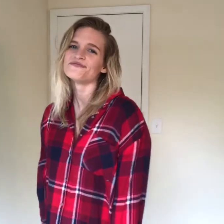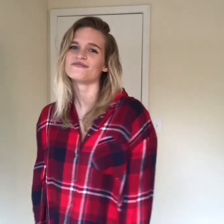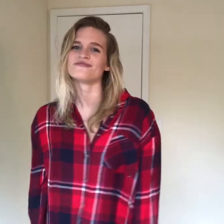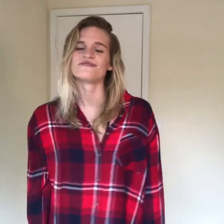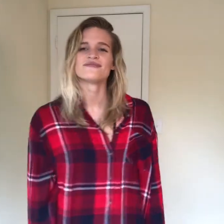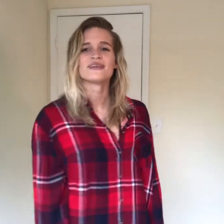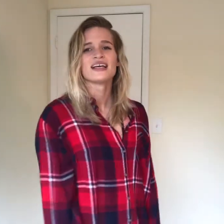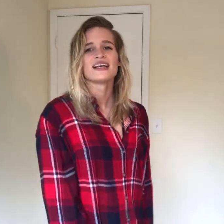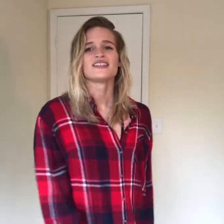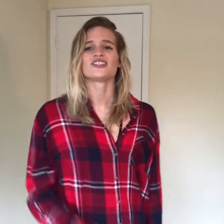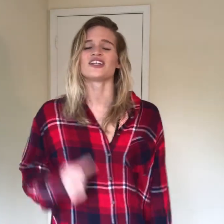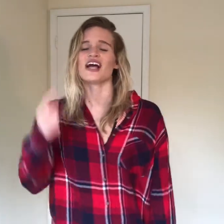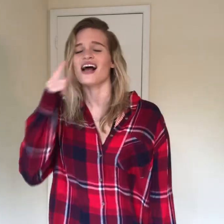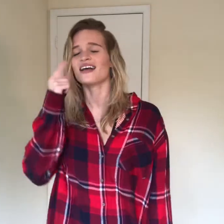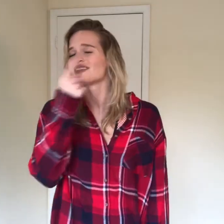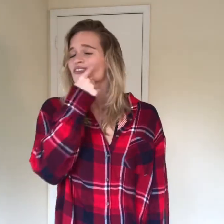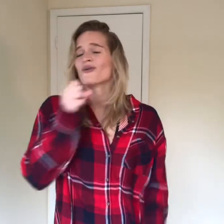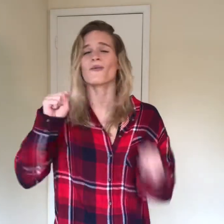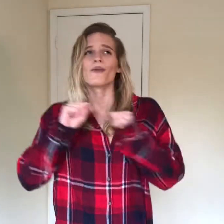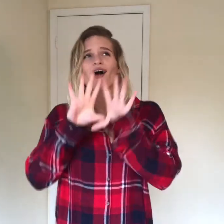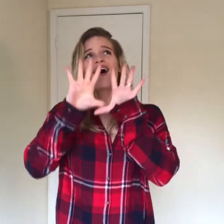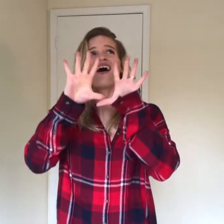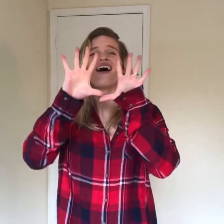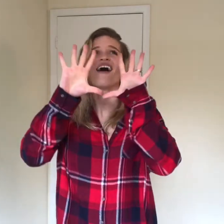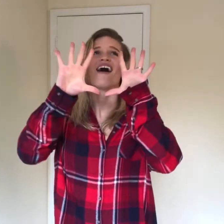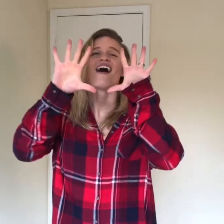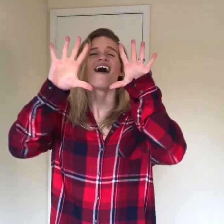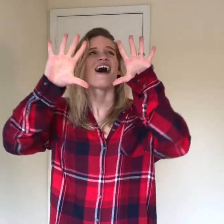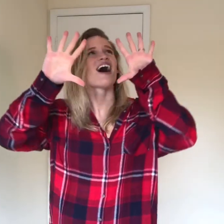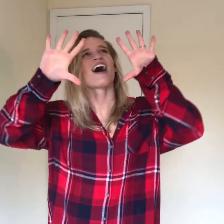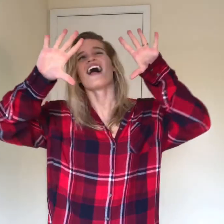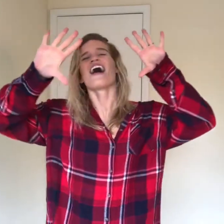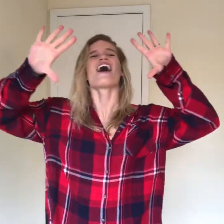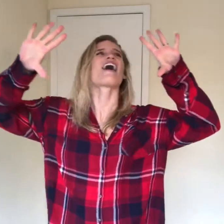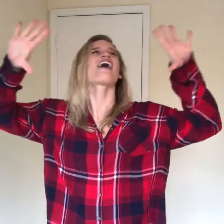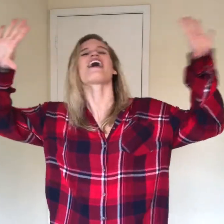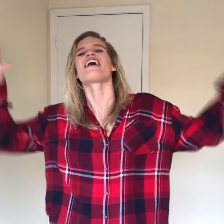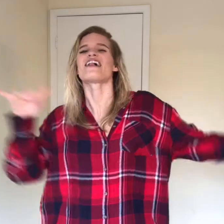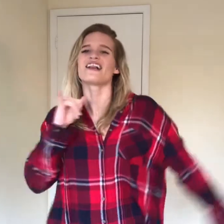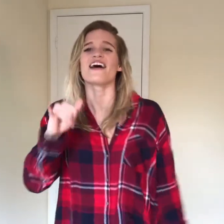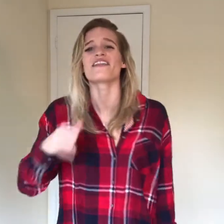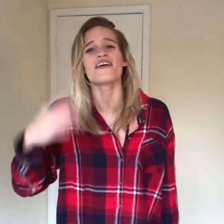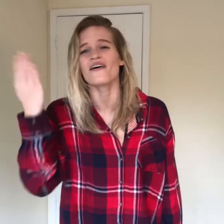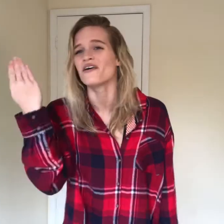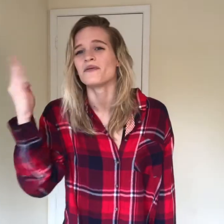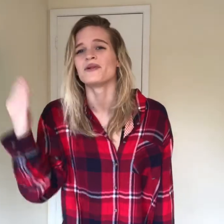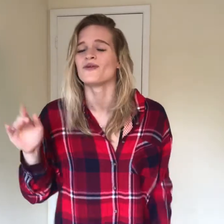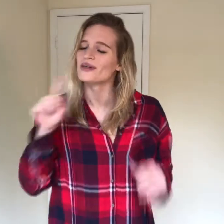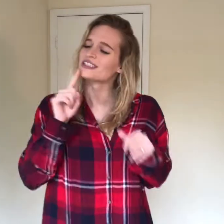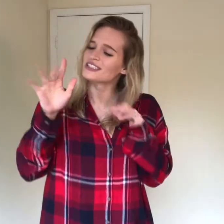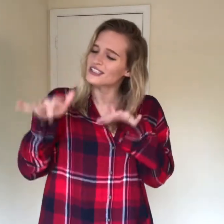And your eyes so bright Like the blue sea